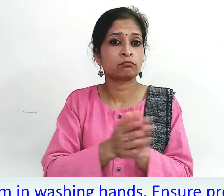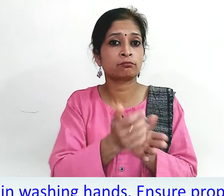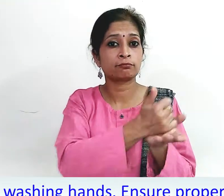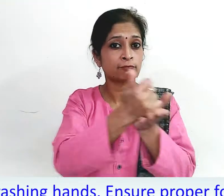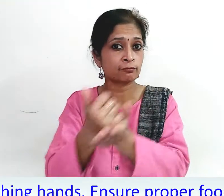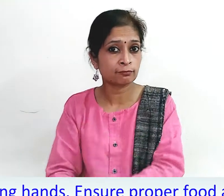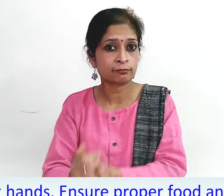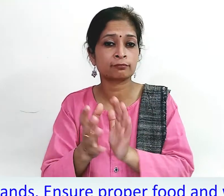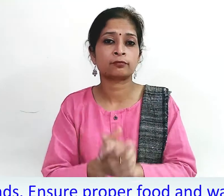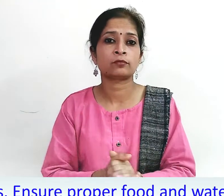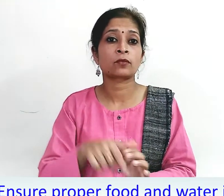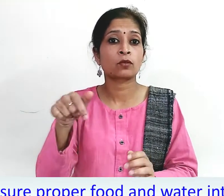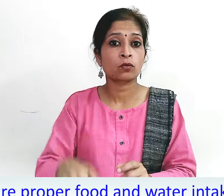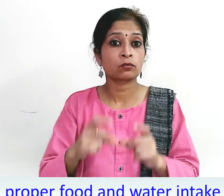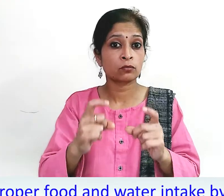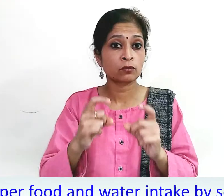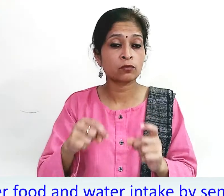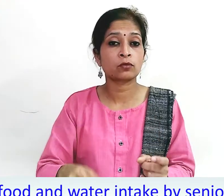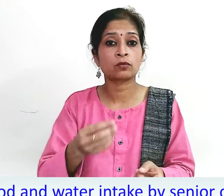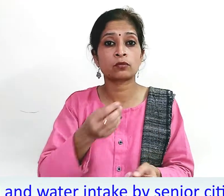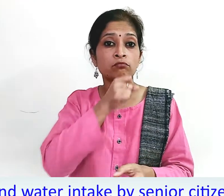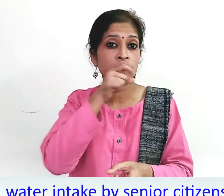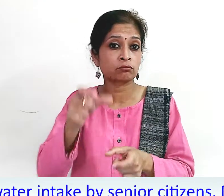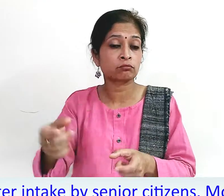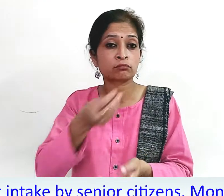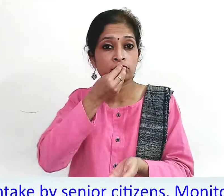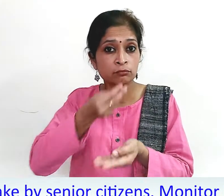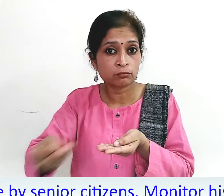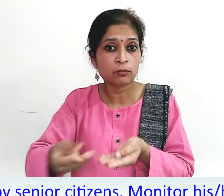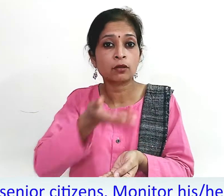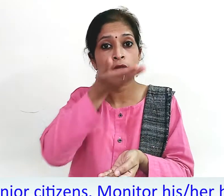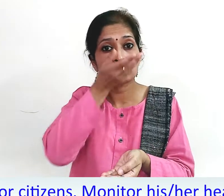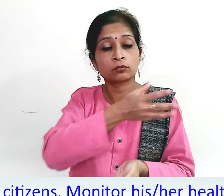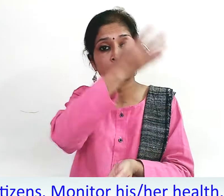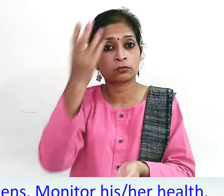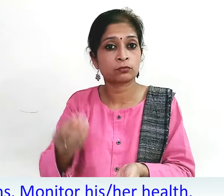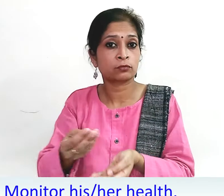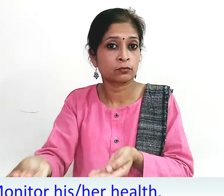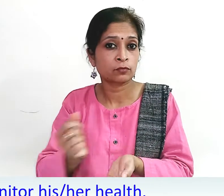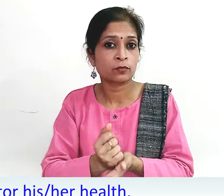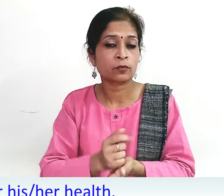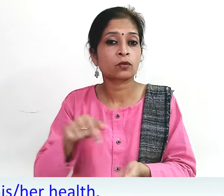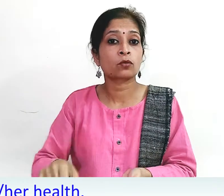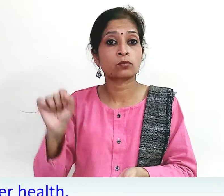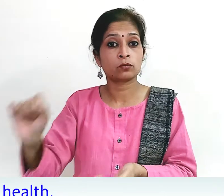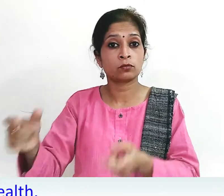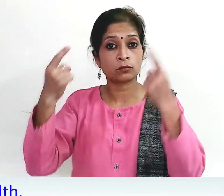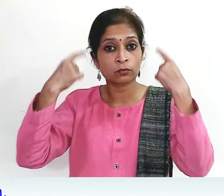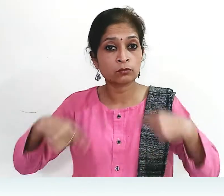washing hands. Ensure proper food and water intake by senior citizens. Monitor his or her health.